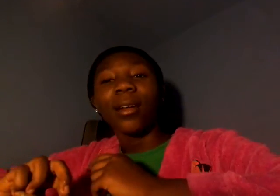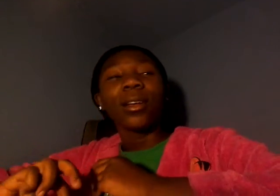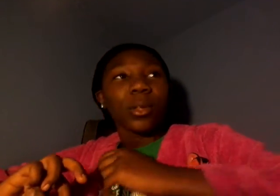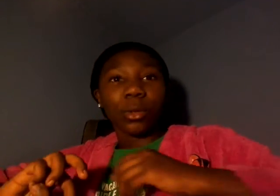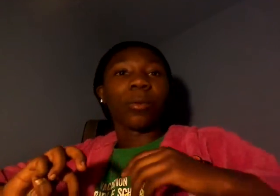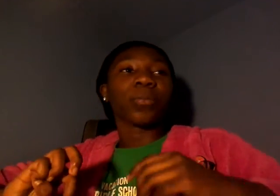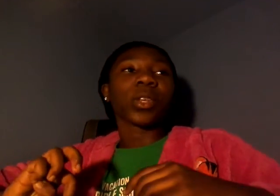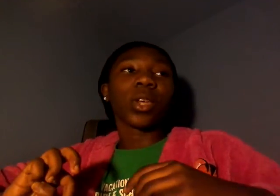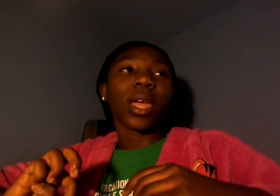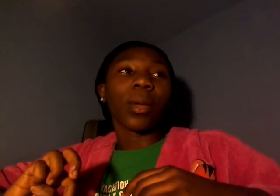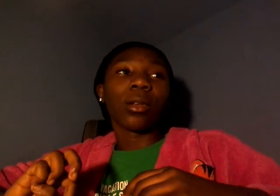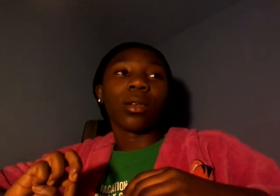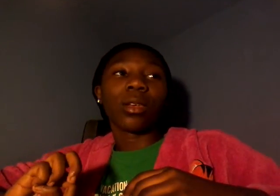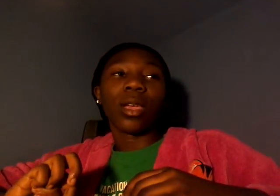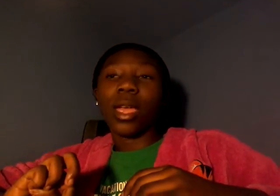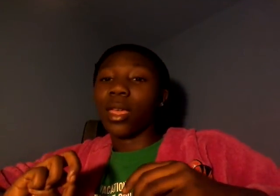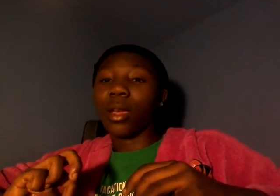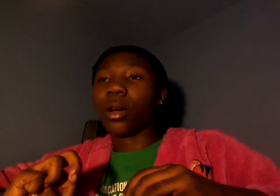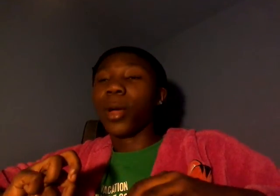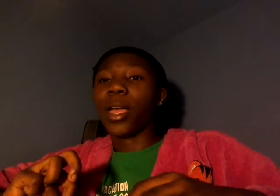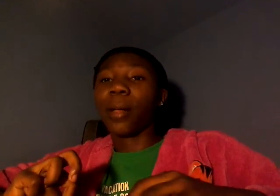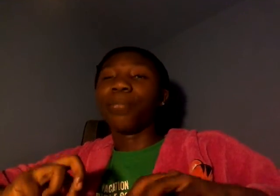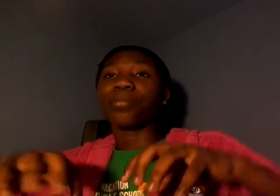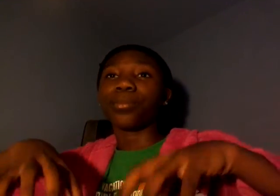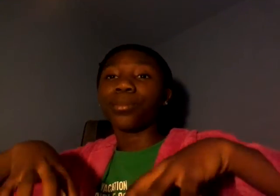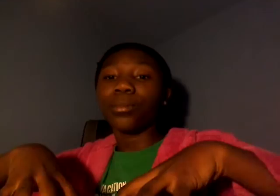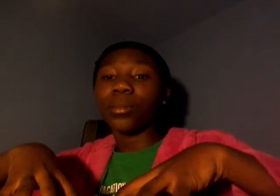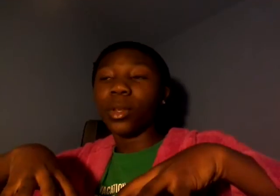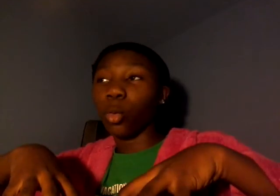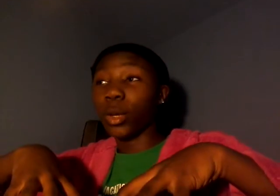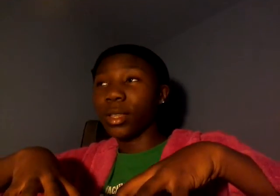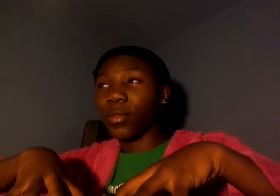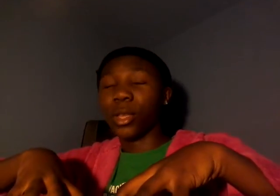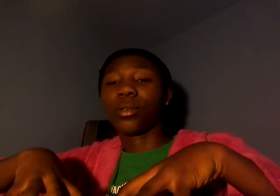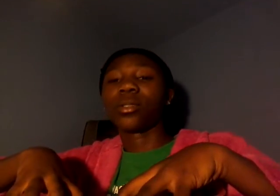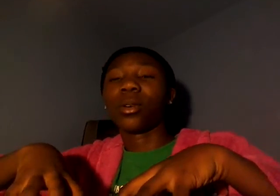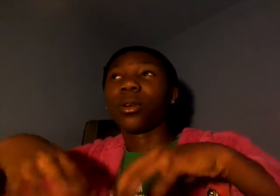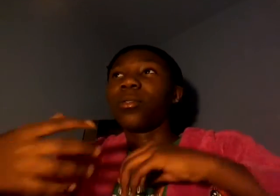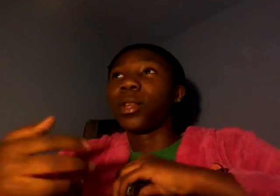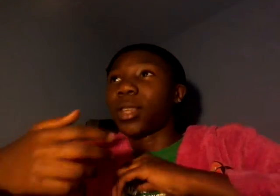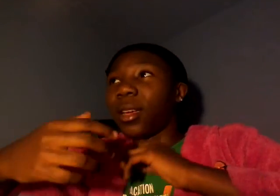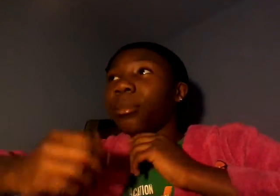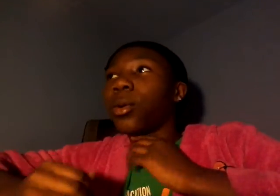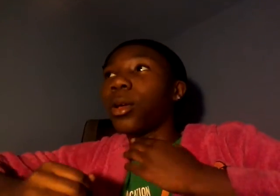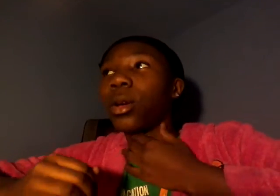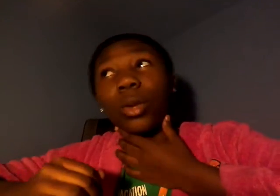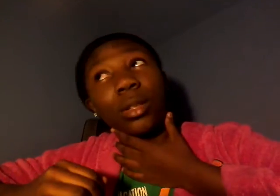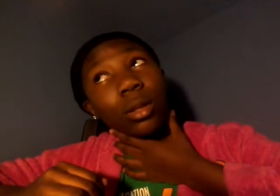so try and comment and on my um recent videos or videos i upload recently